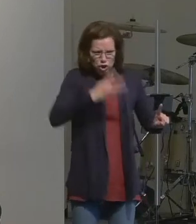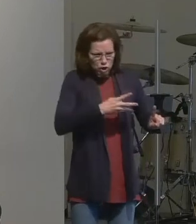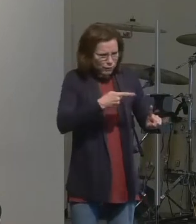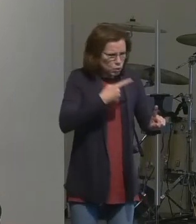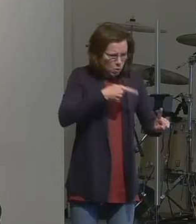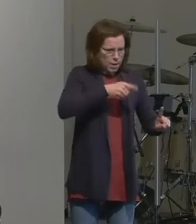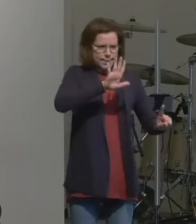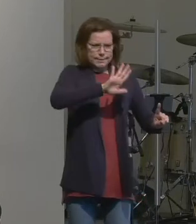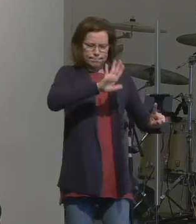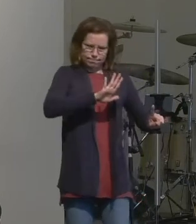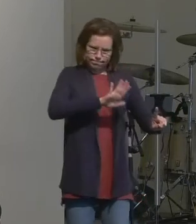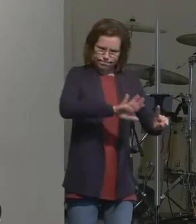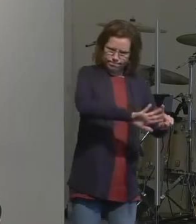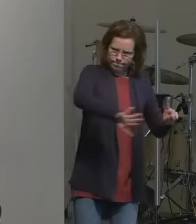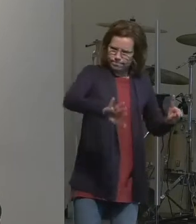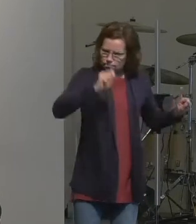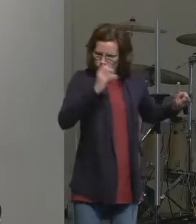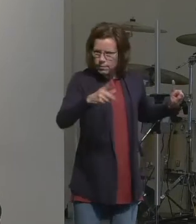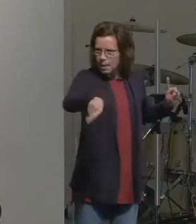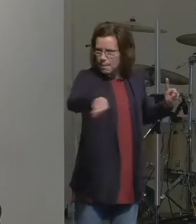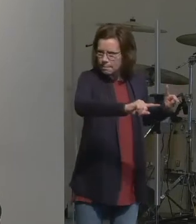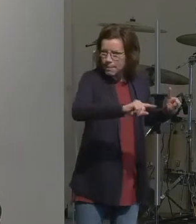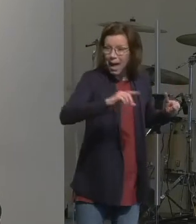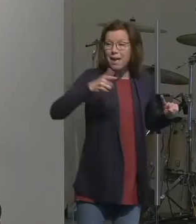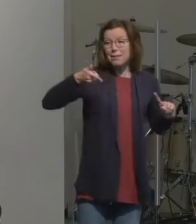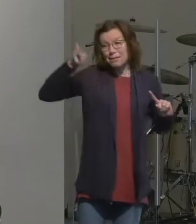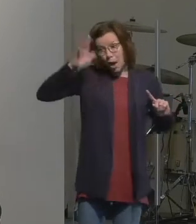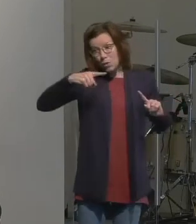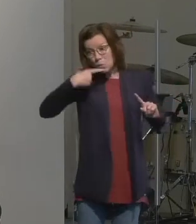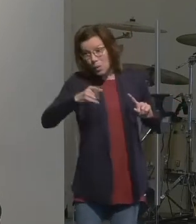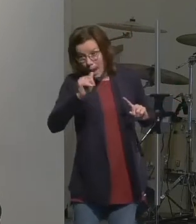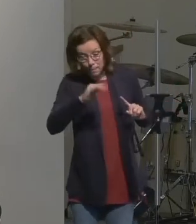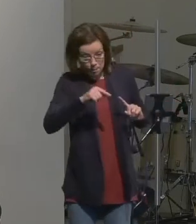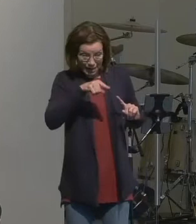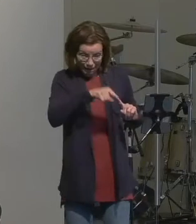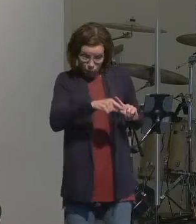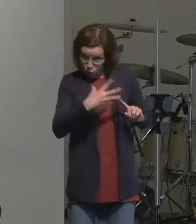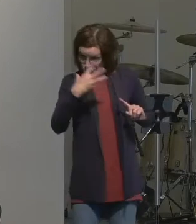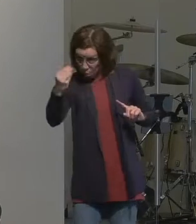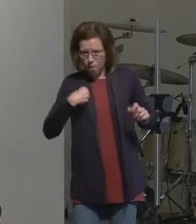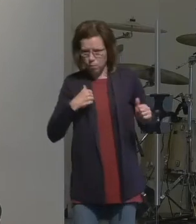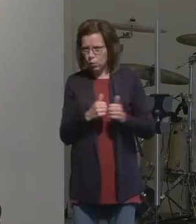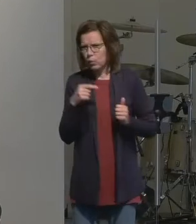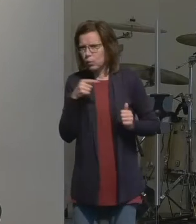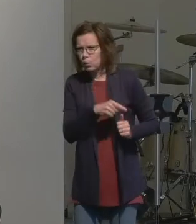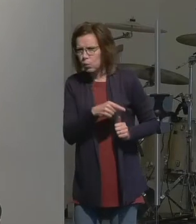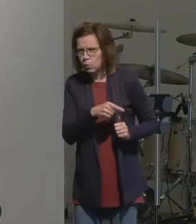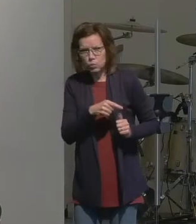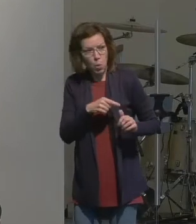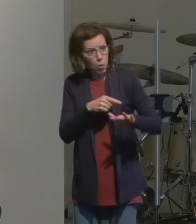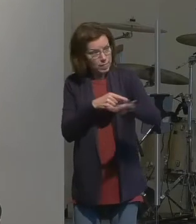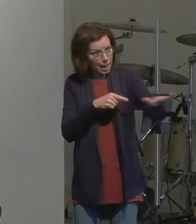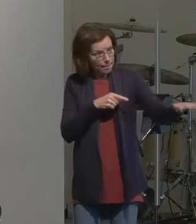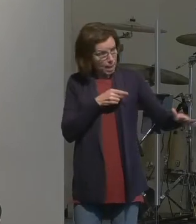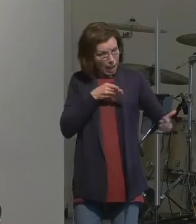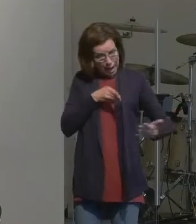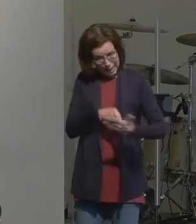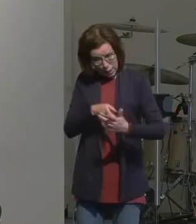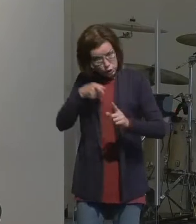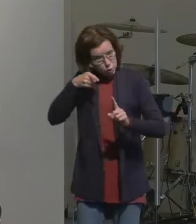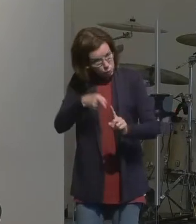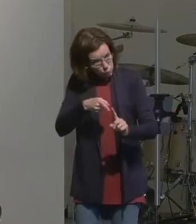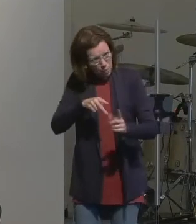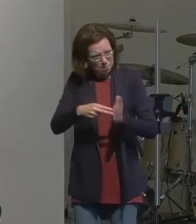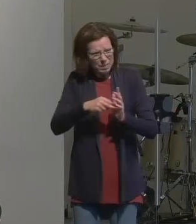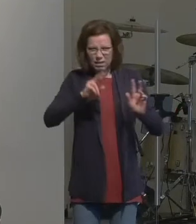what he just told Abram is that where you go I go so those who rise against you stand against me where you go I go so those who